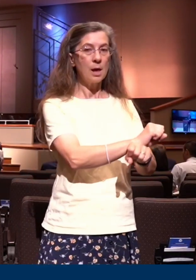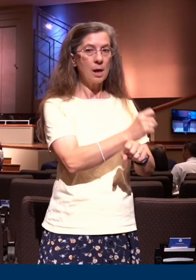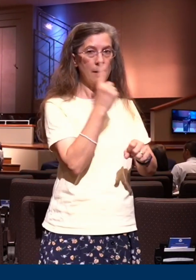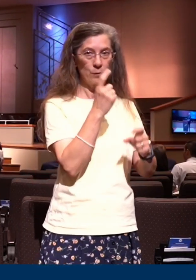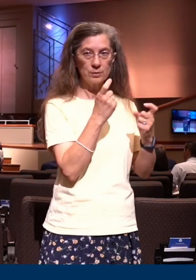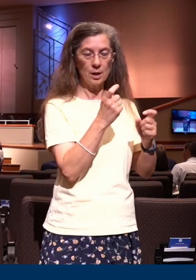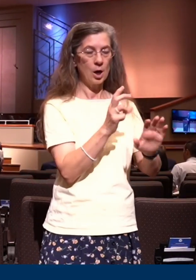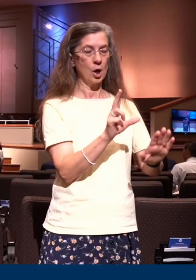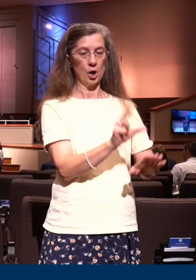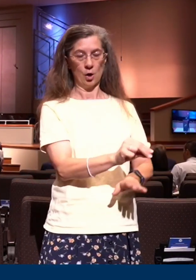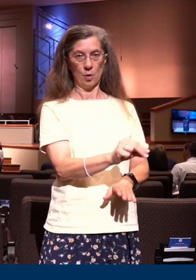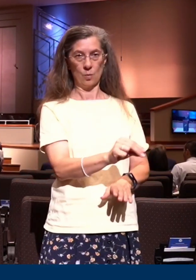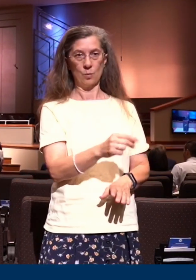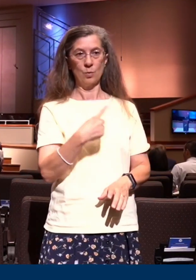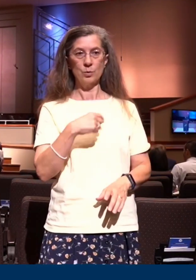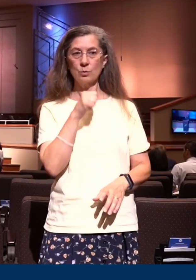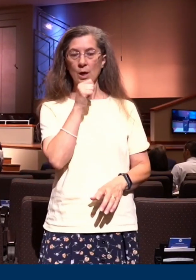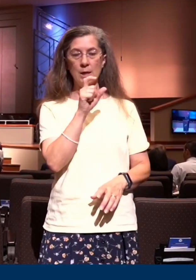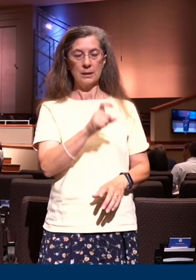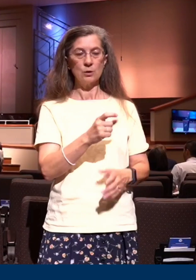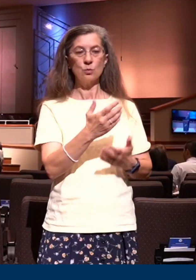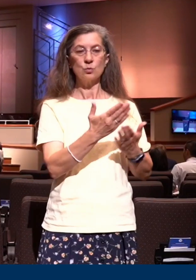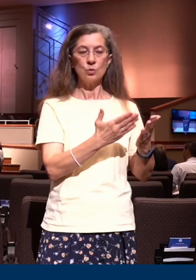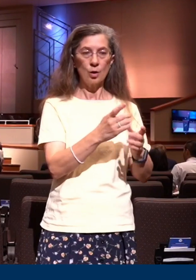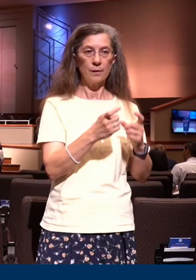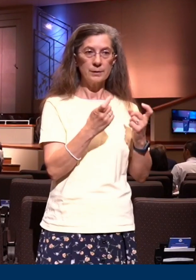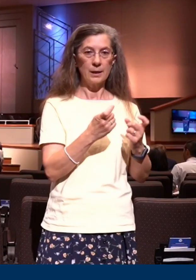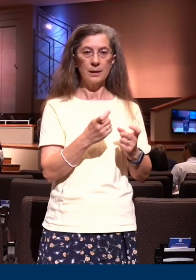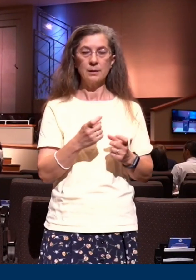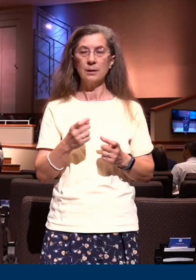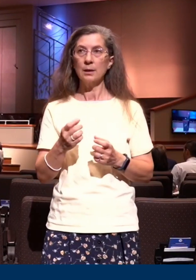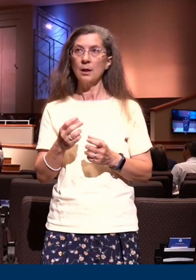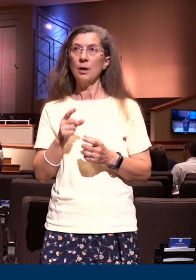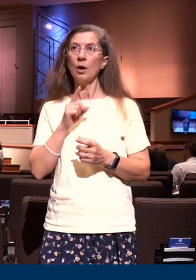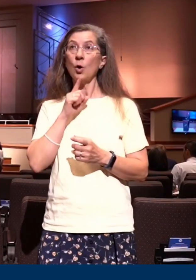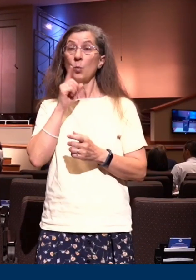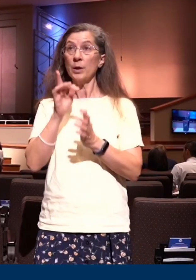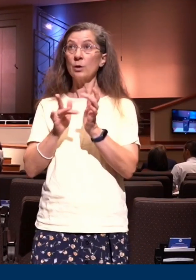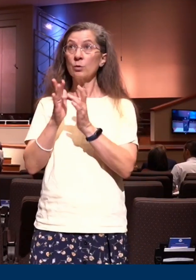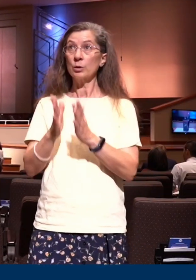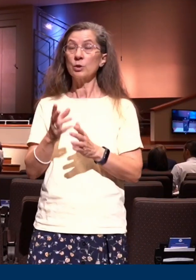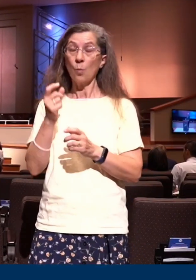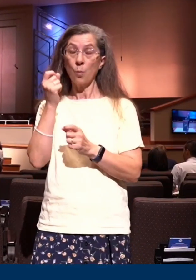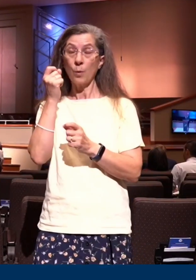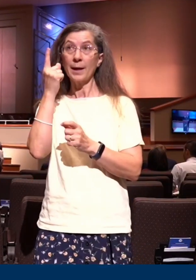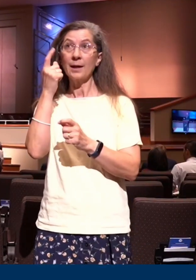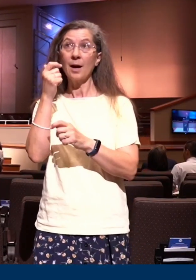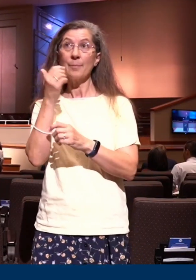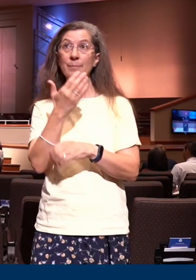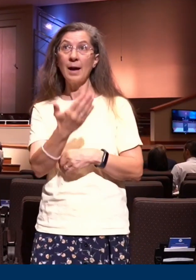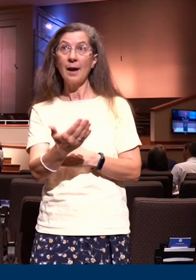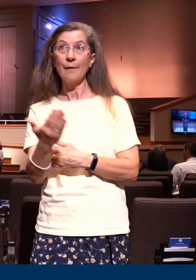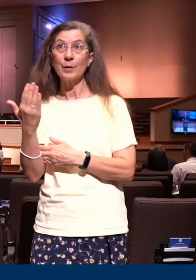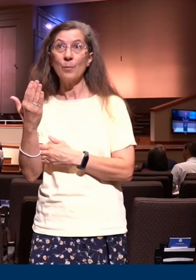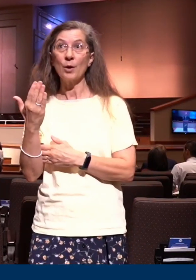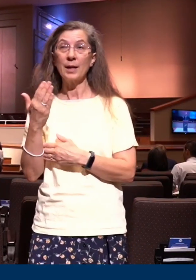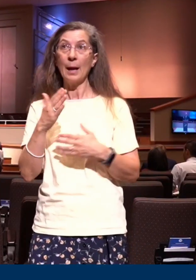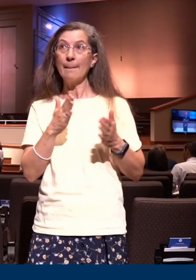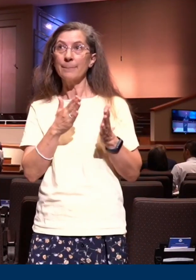should a Christian, does a true Christian wake up every day intending to sin, planning to sin, no remorse over sin? That is not the